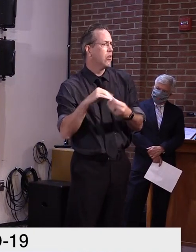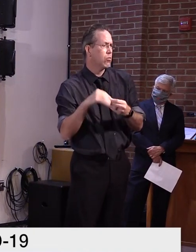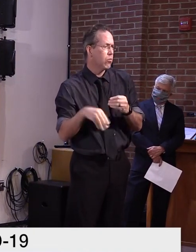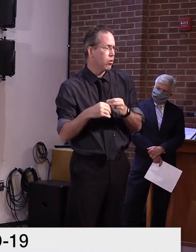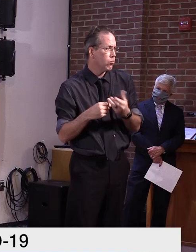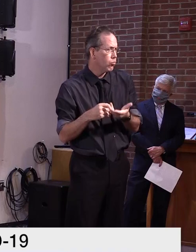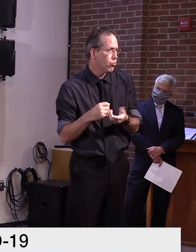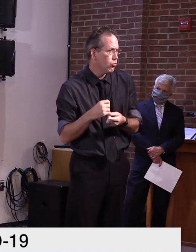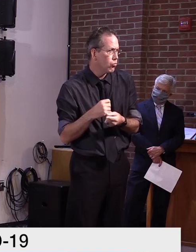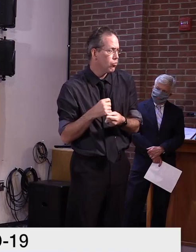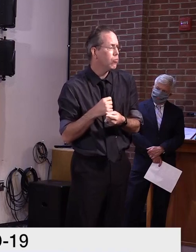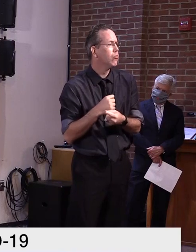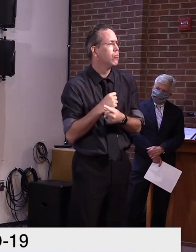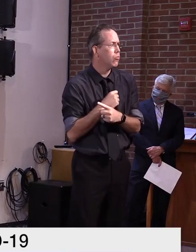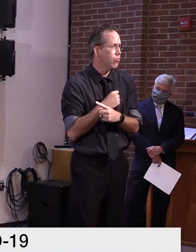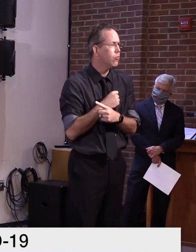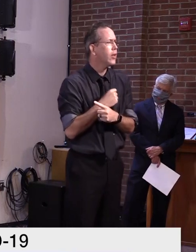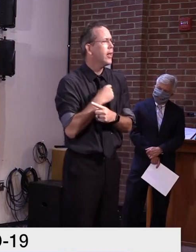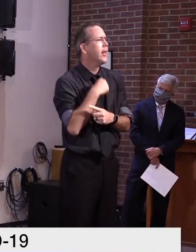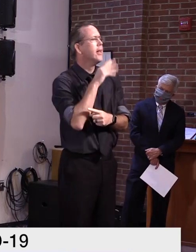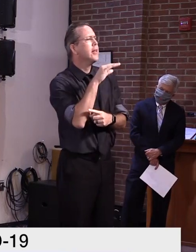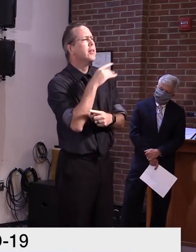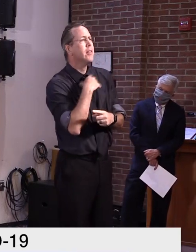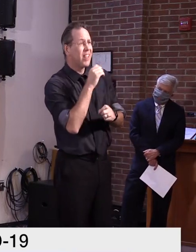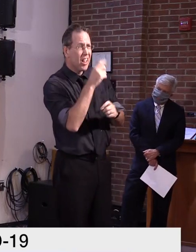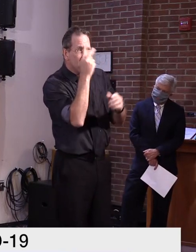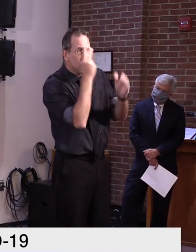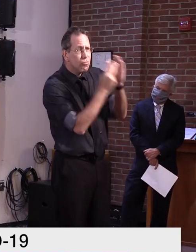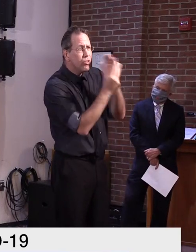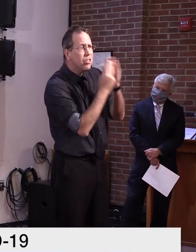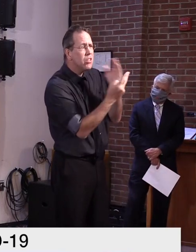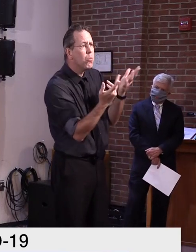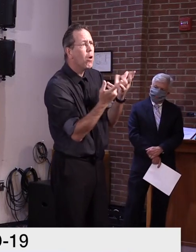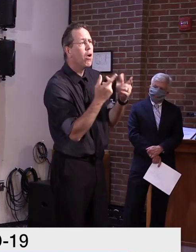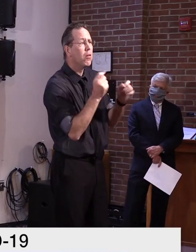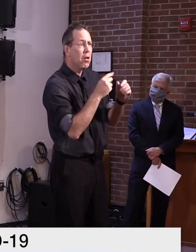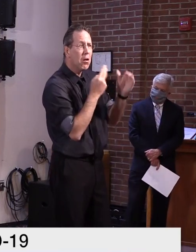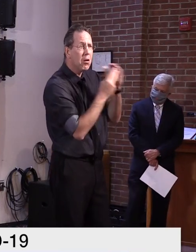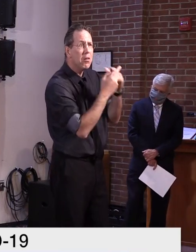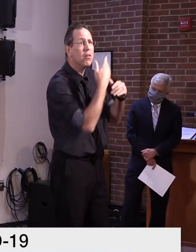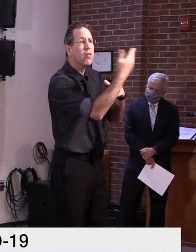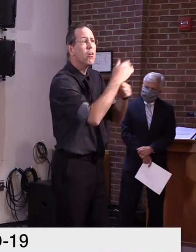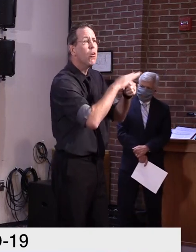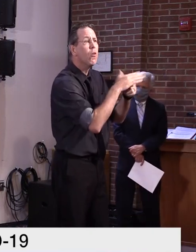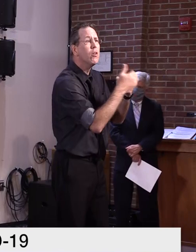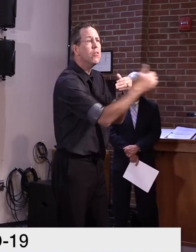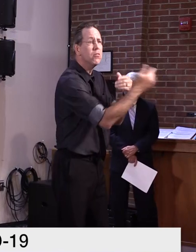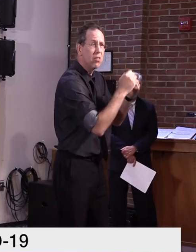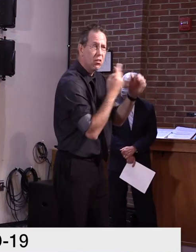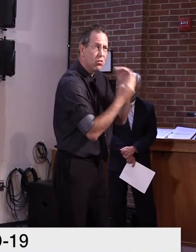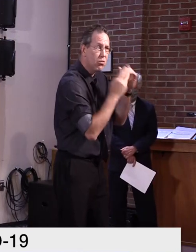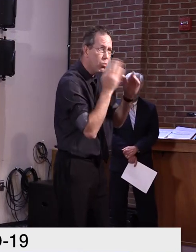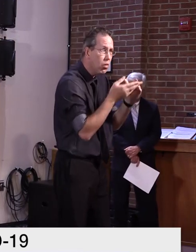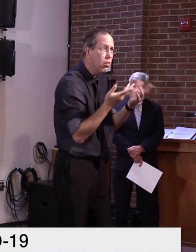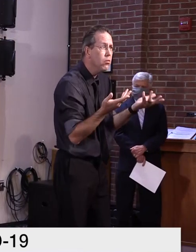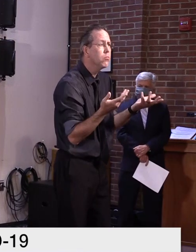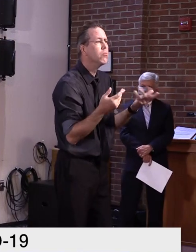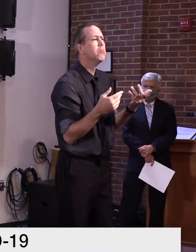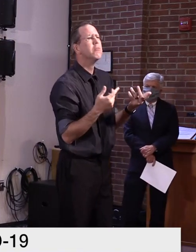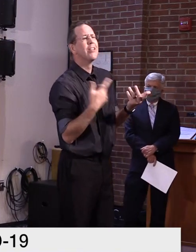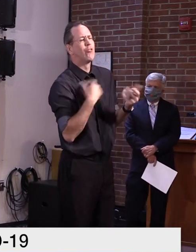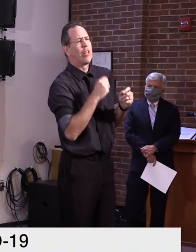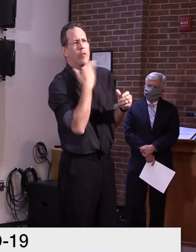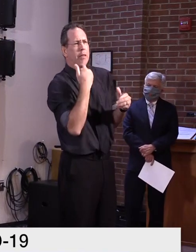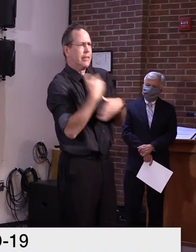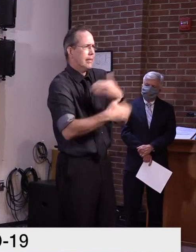looking, uh, past the pandemic, and, uh, and obviously, uh, we want to get the, uh, the best and, uh, we thought we, uh, we had